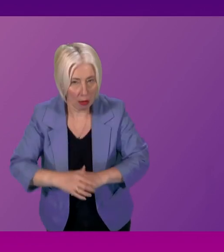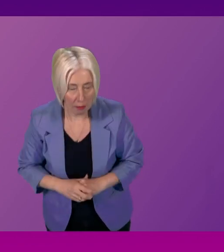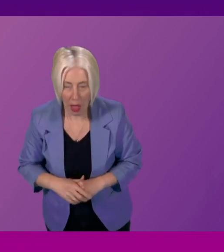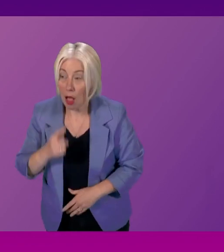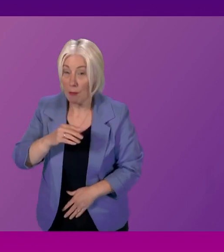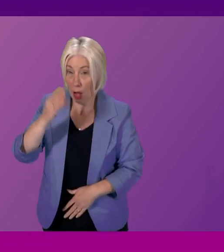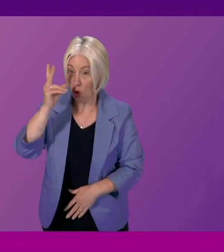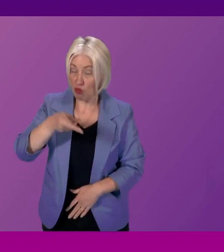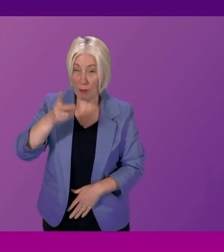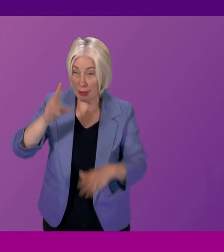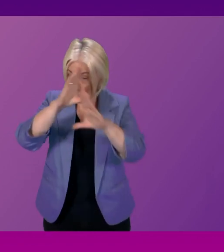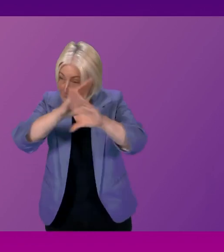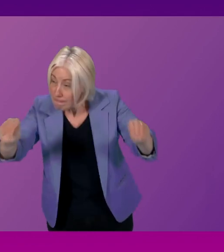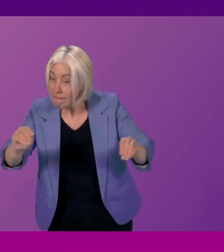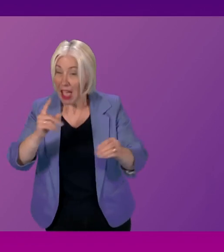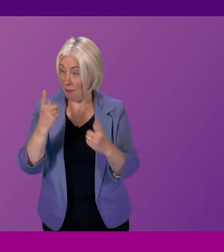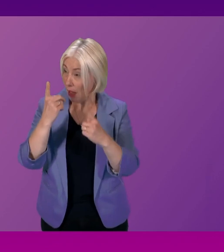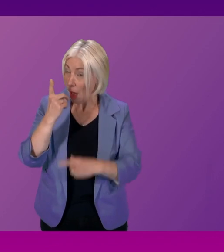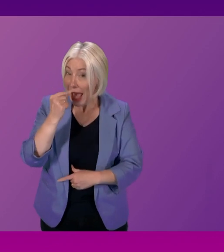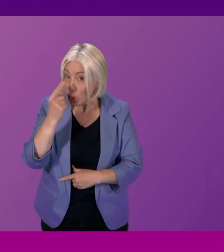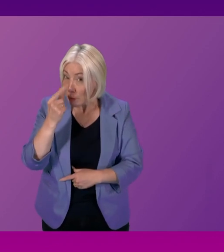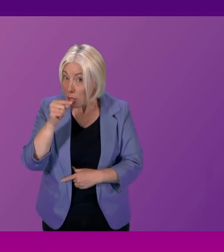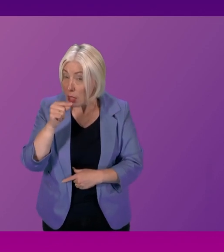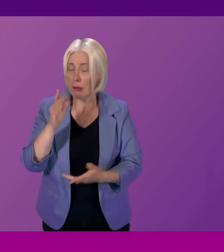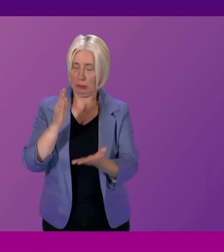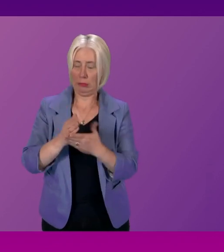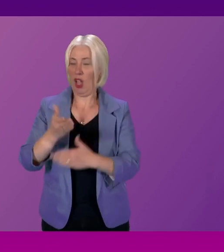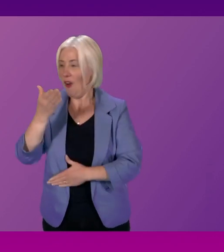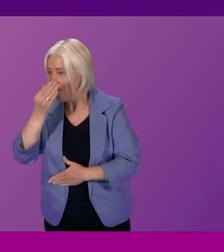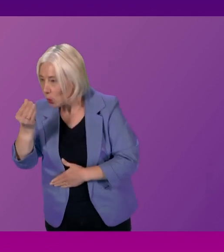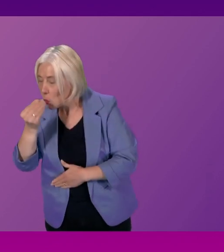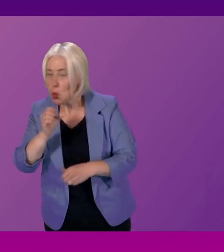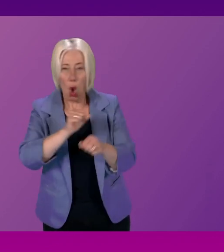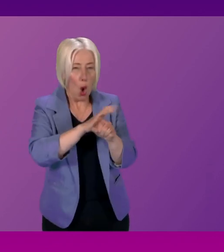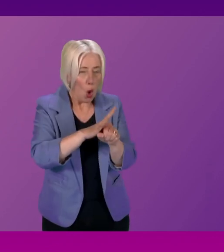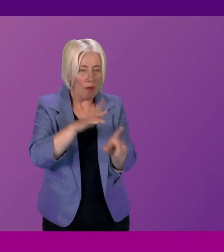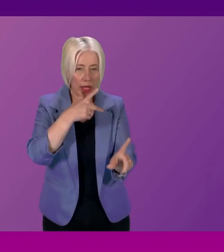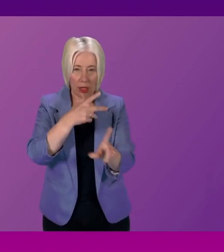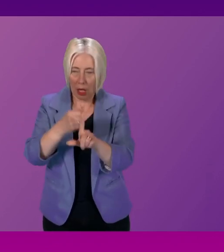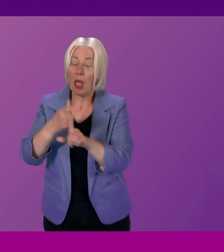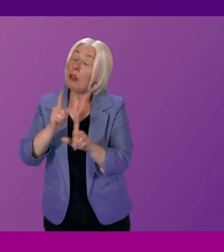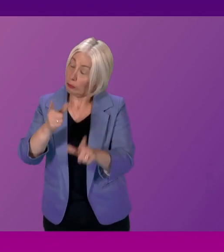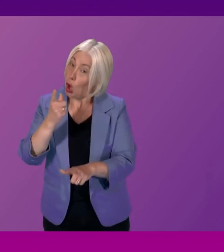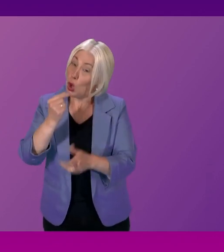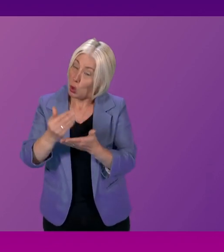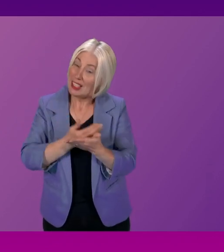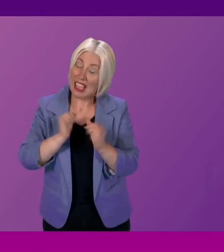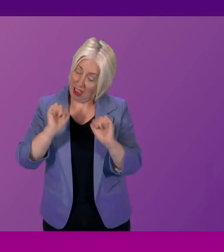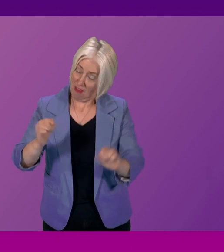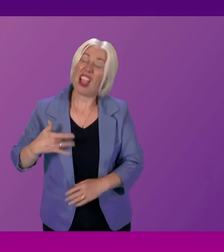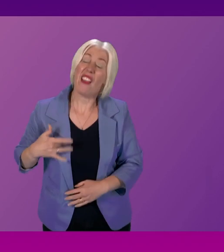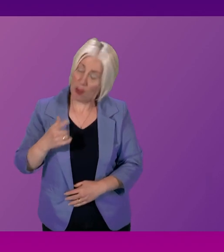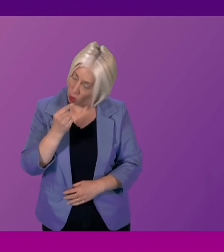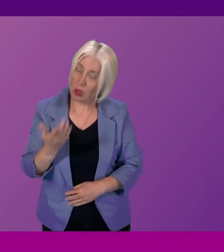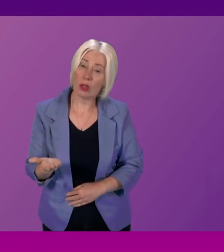reiterate to all of those who are eligible, that getting the flu vaccine, getting the COVID vaccine could save your life. If it